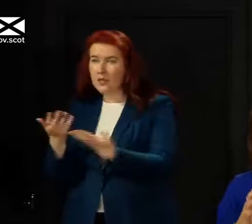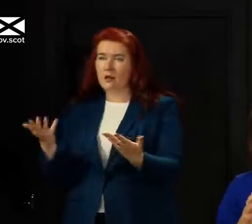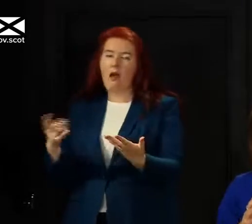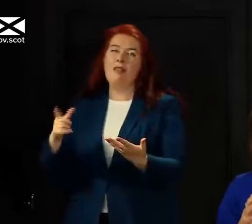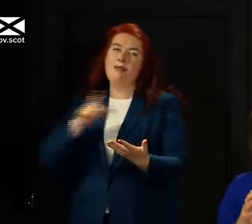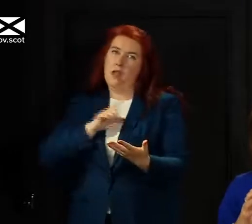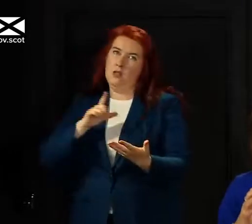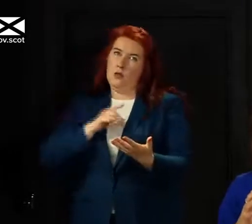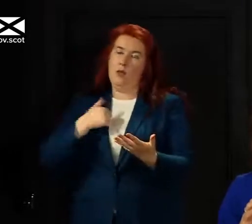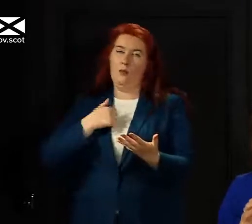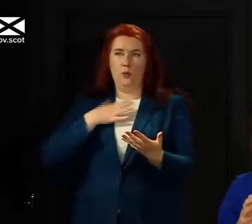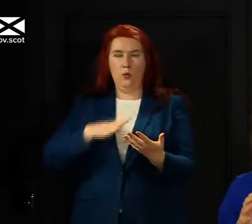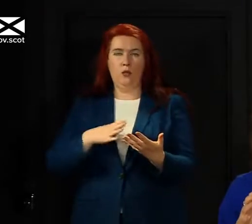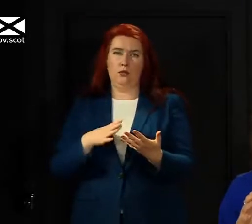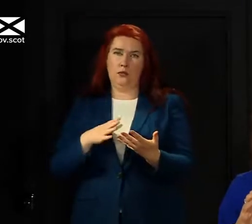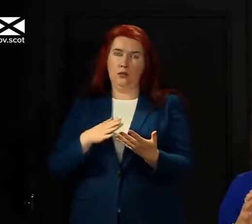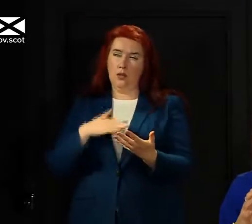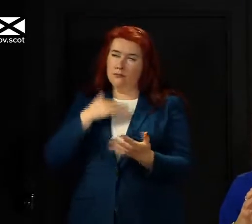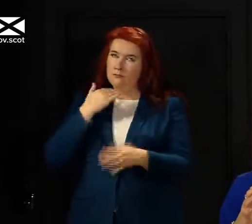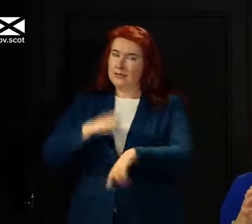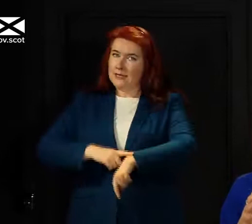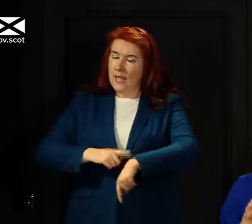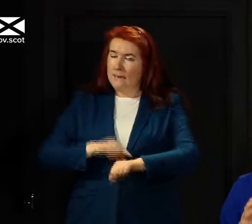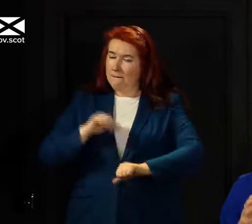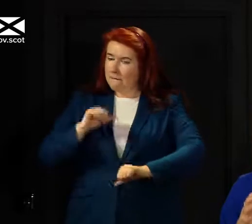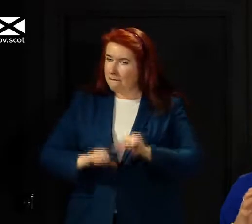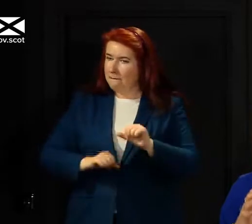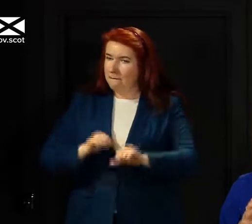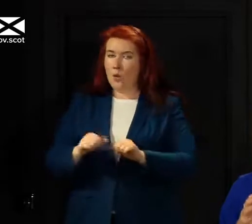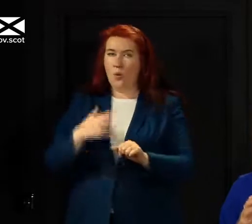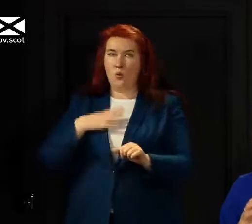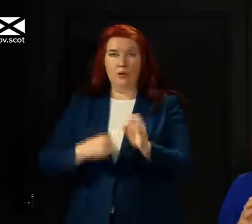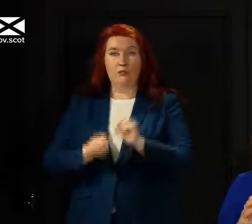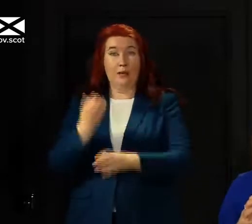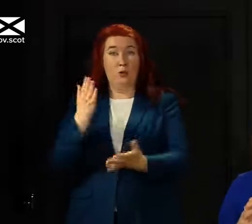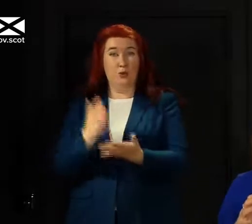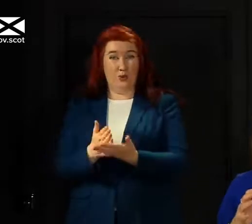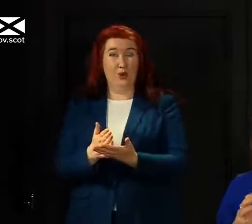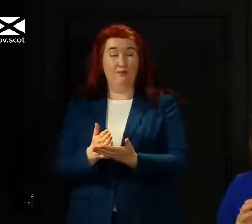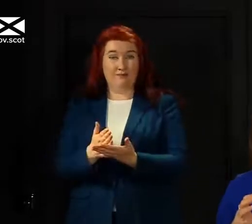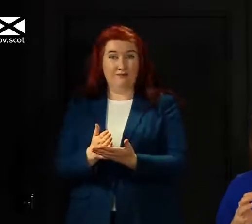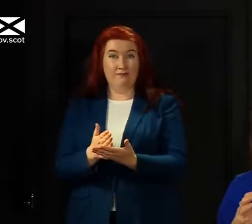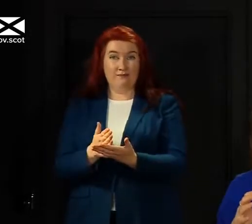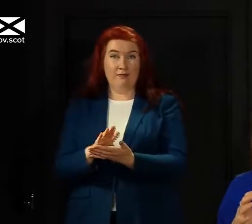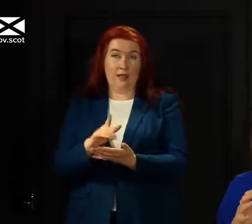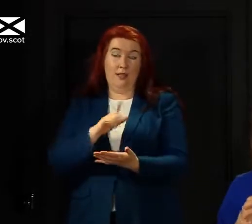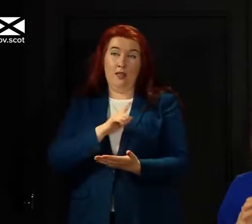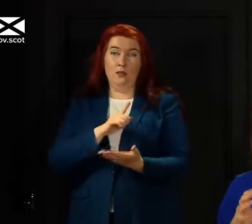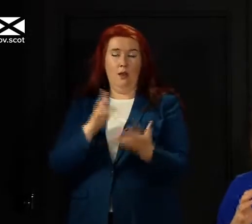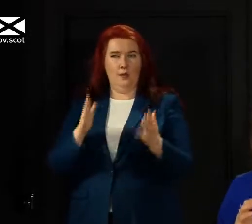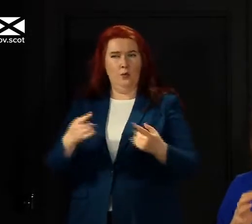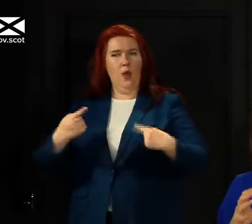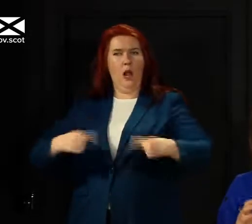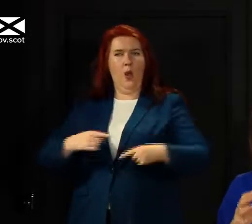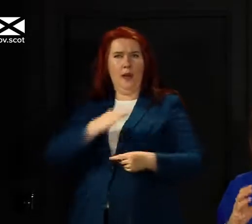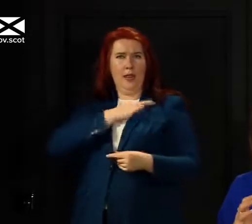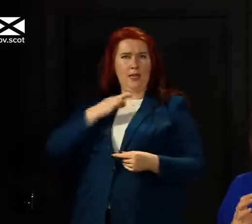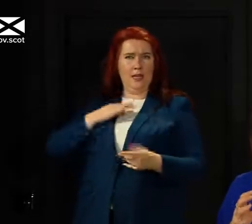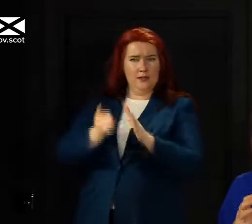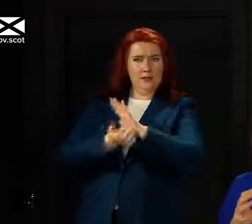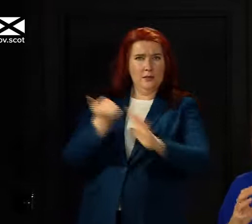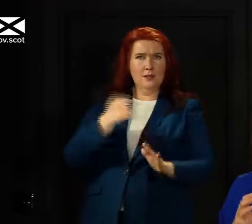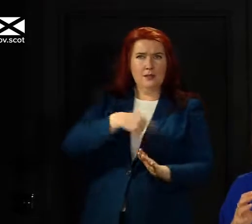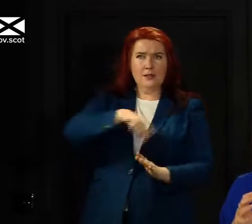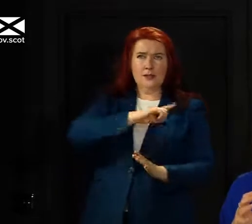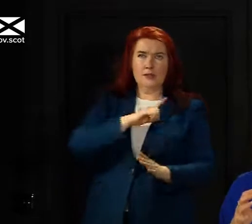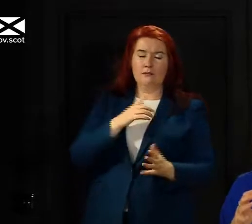we're taking our time to be sure to allow those clinical areas of expertise those